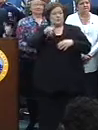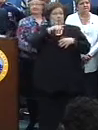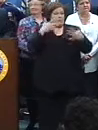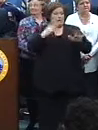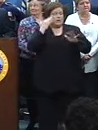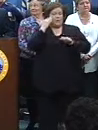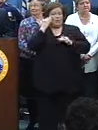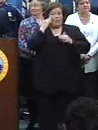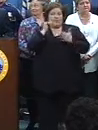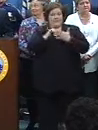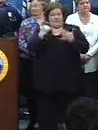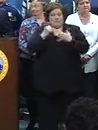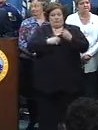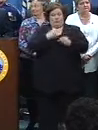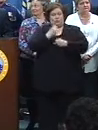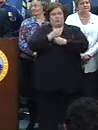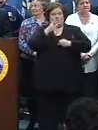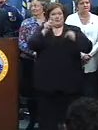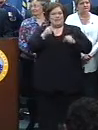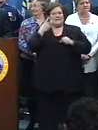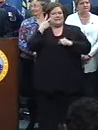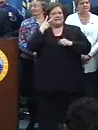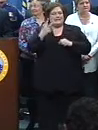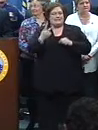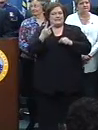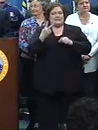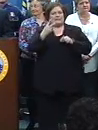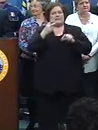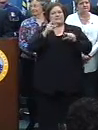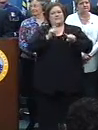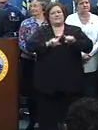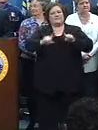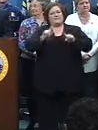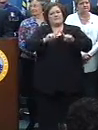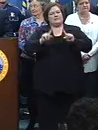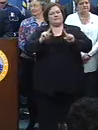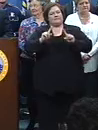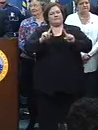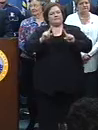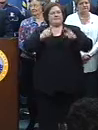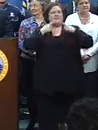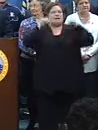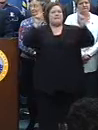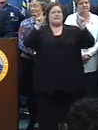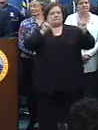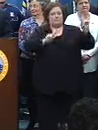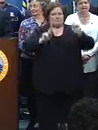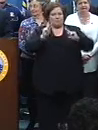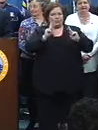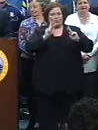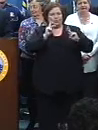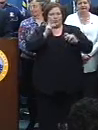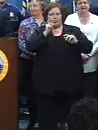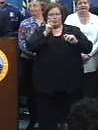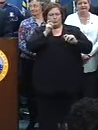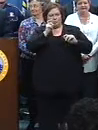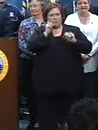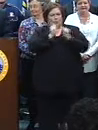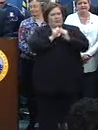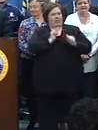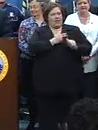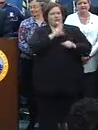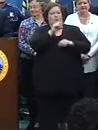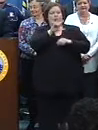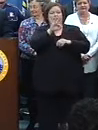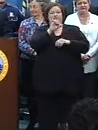this year you were able to see a number of different, very famous people joined us at Gallia Hall. Will